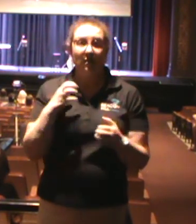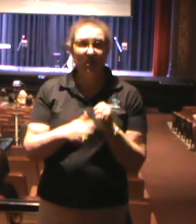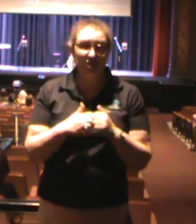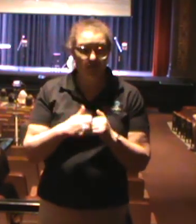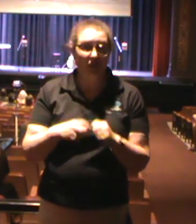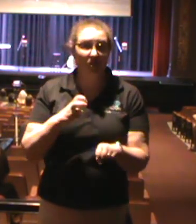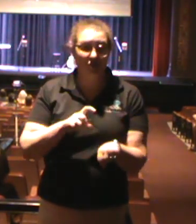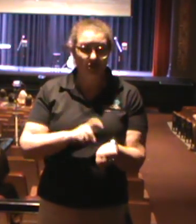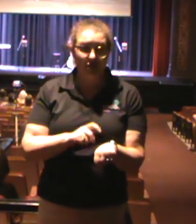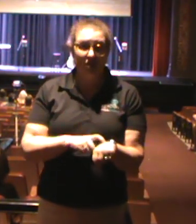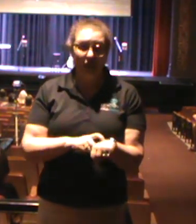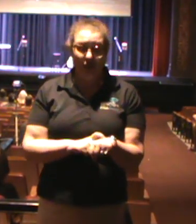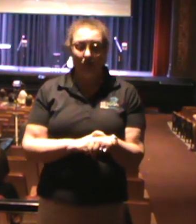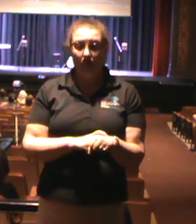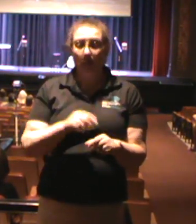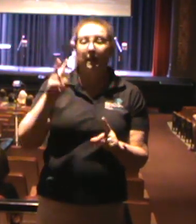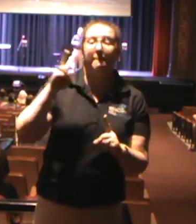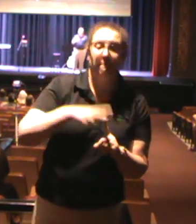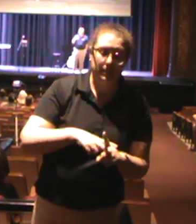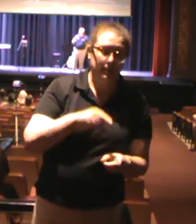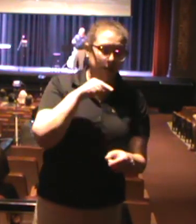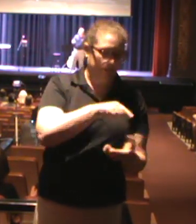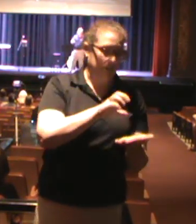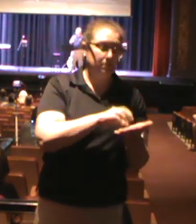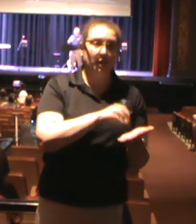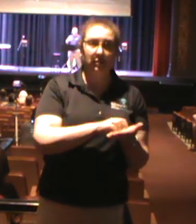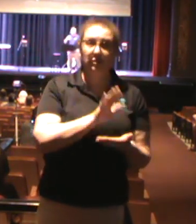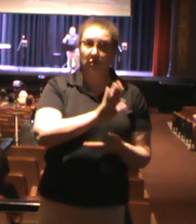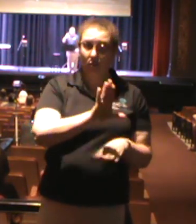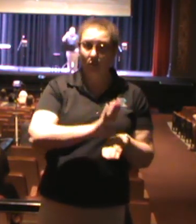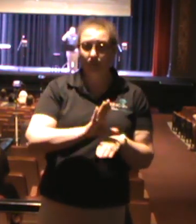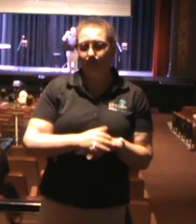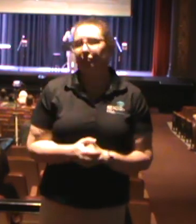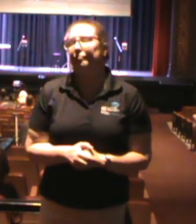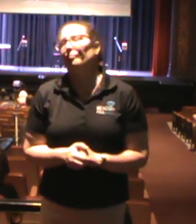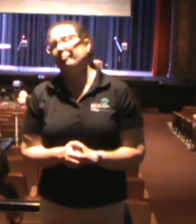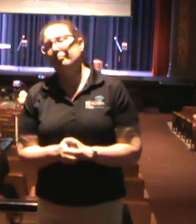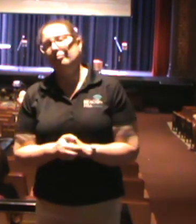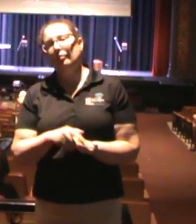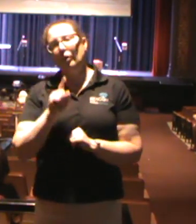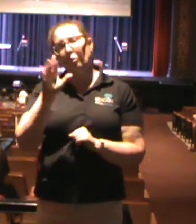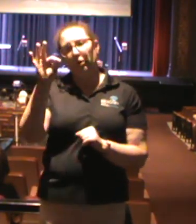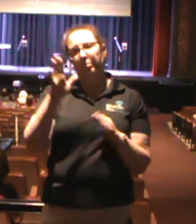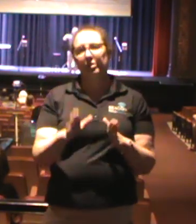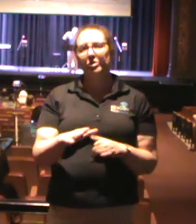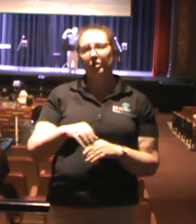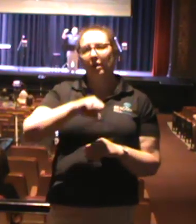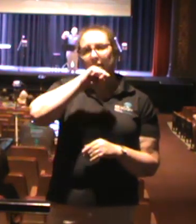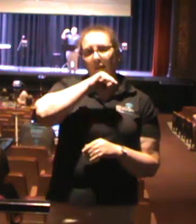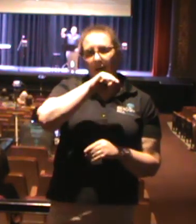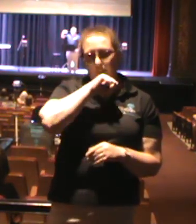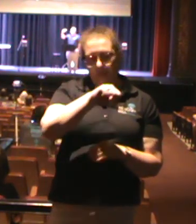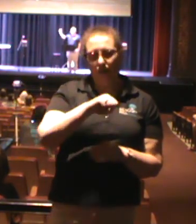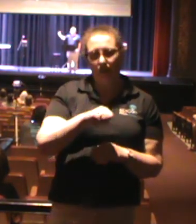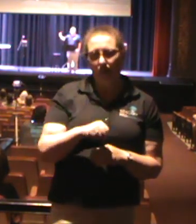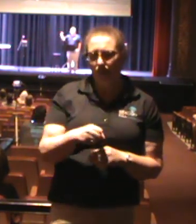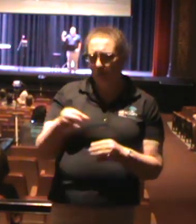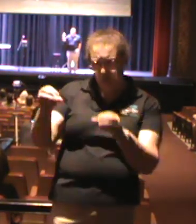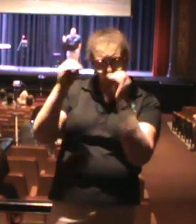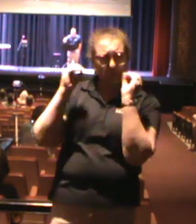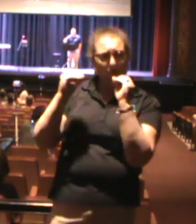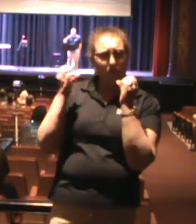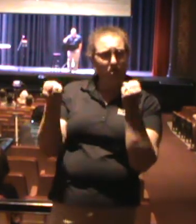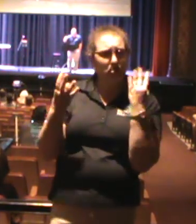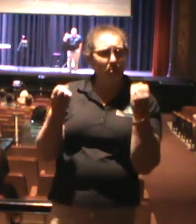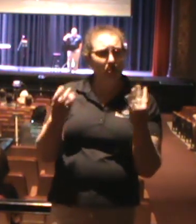preach. As a matter of fact, one commentator who I love, and who I love dearly, and who has taught me so much over the years,